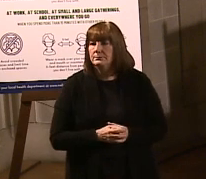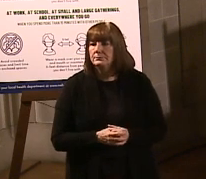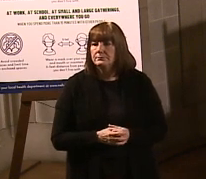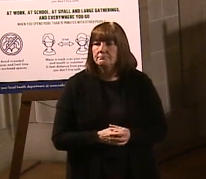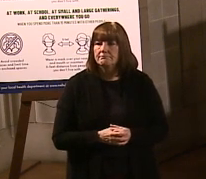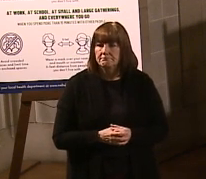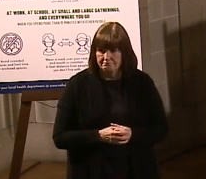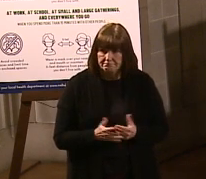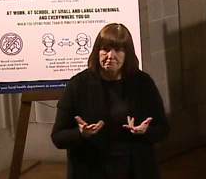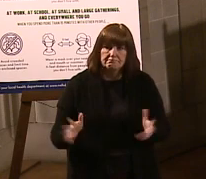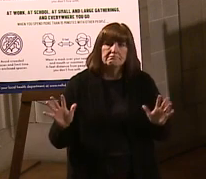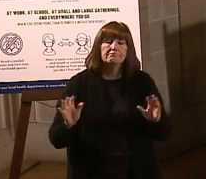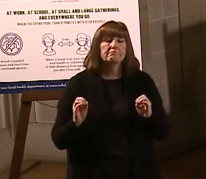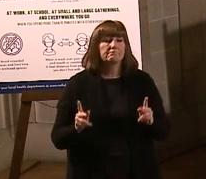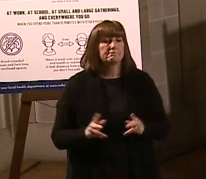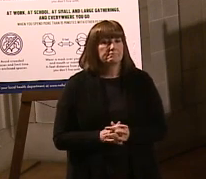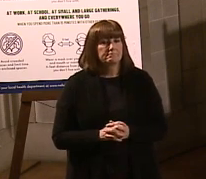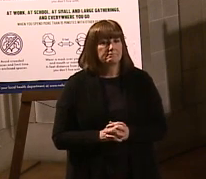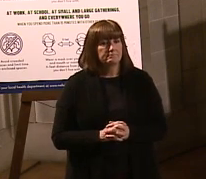And that's all he's got for now.